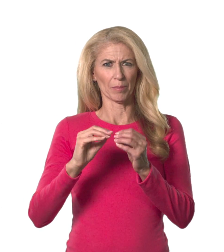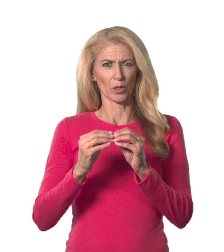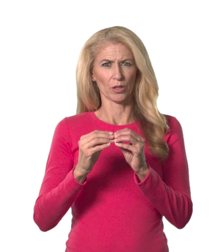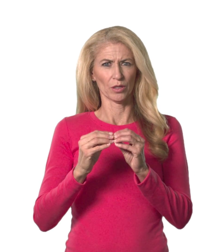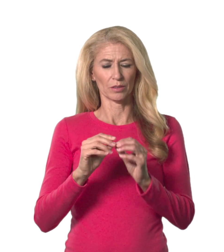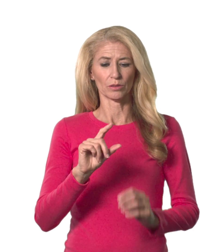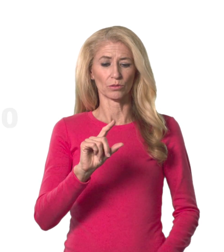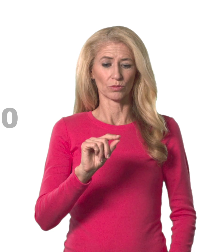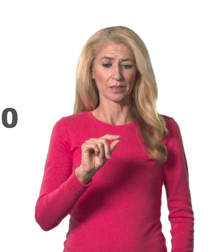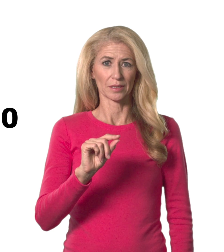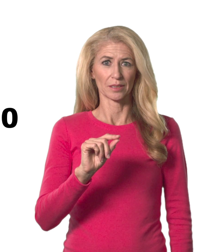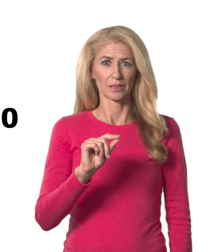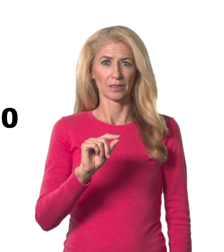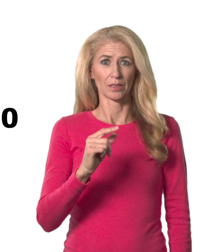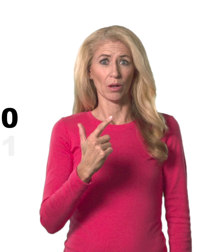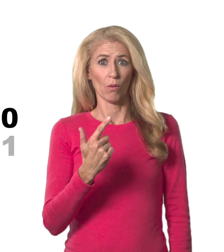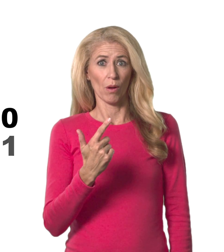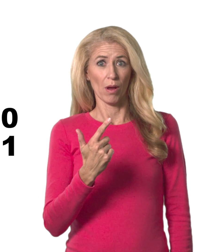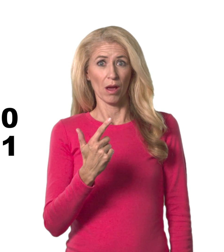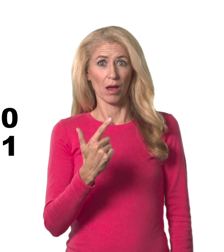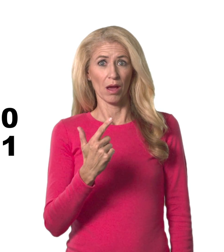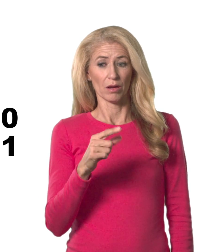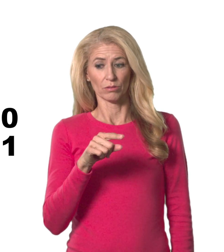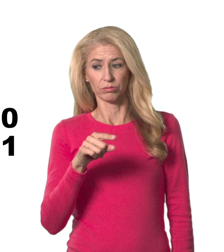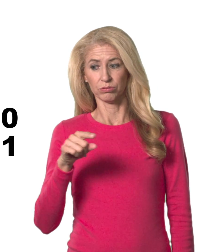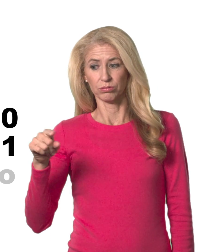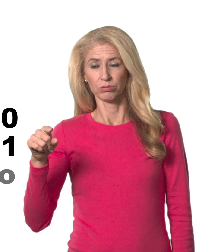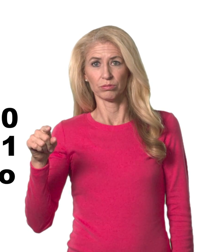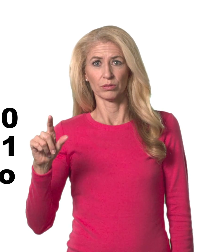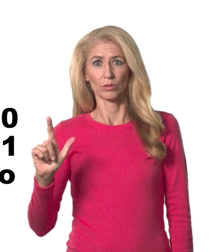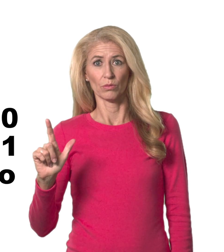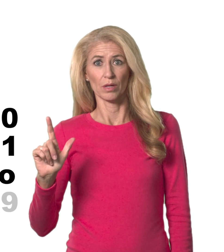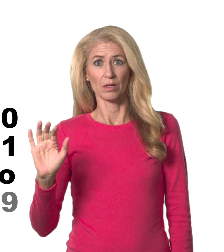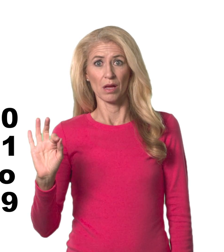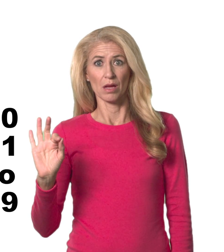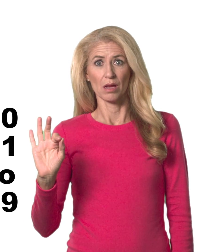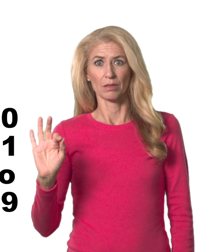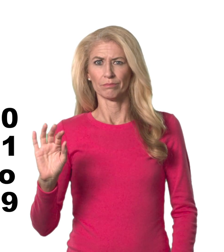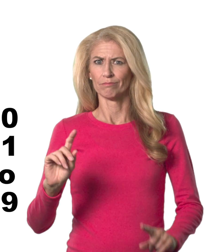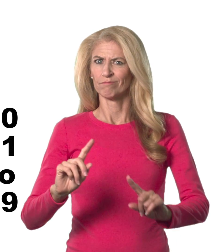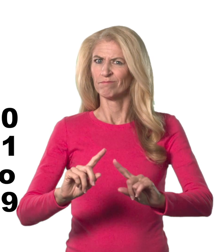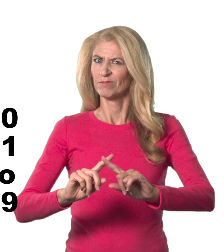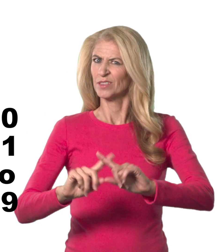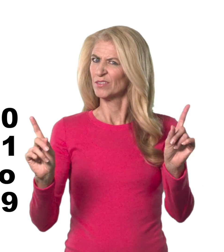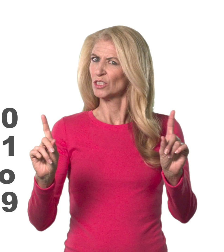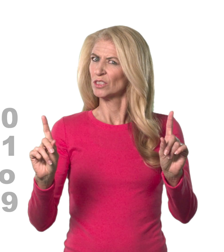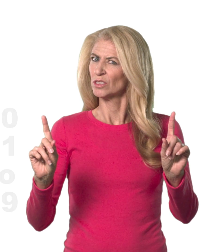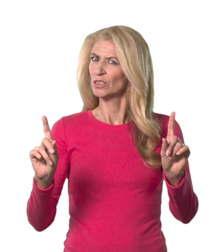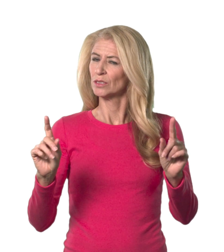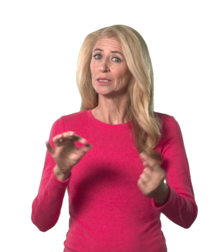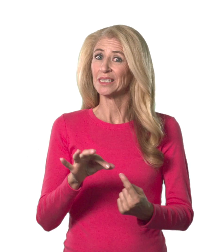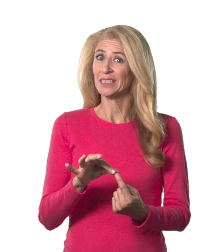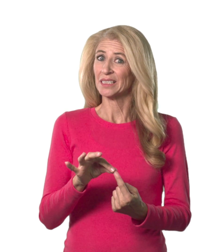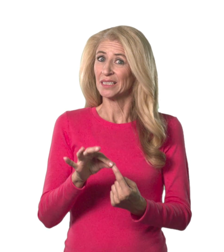The numbers in the 20s, with the exception of 22, don't follow the normal number rules. They're different.